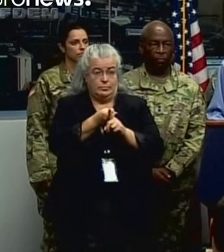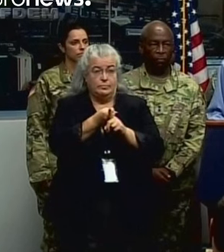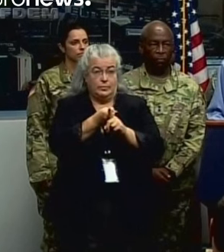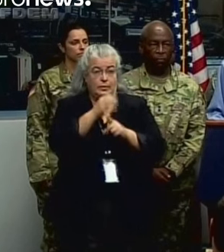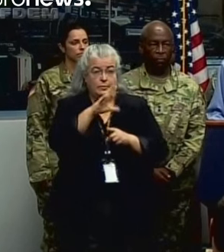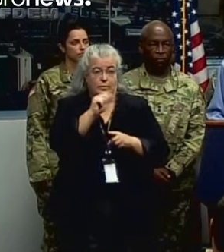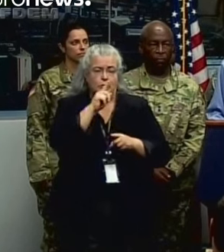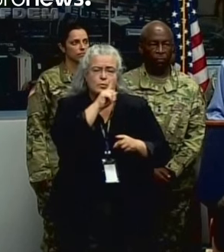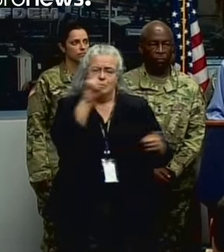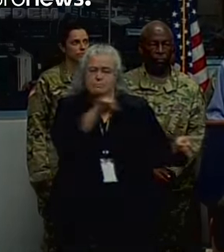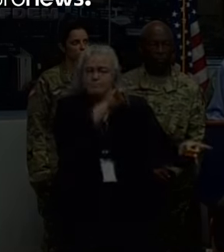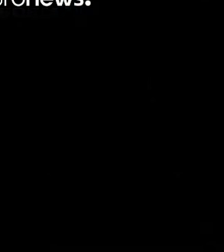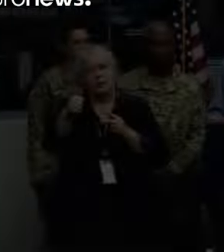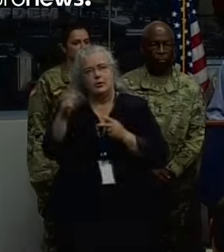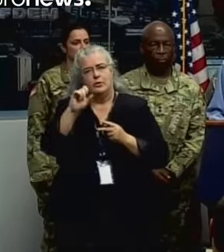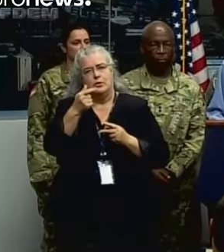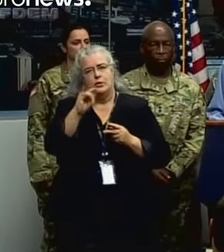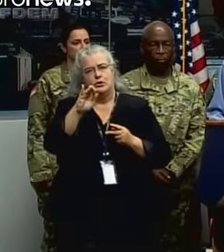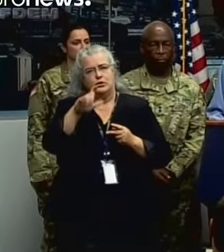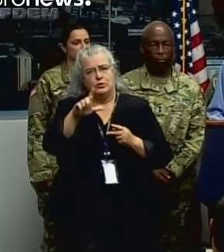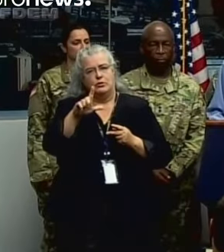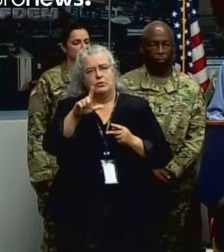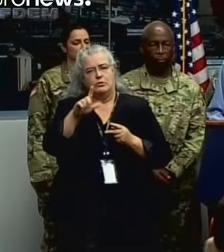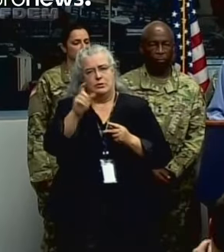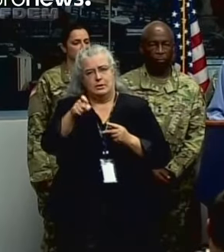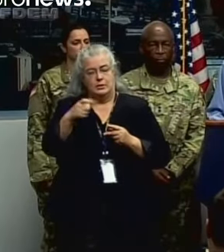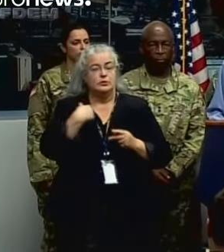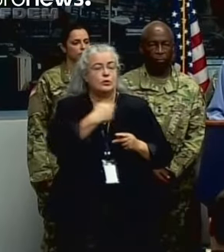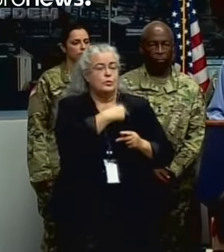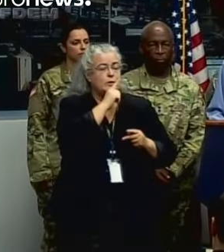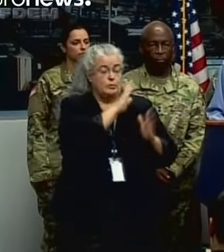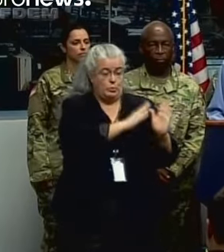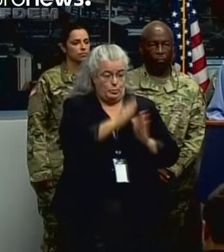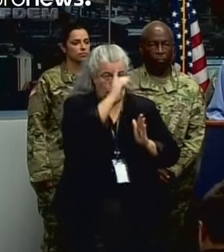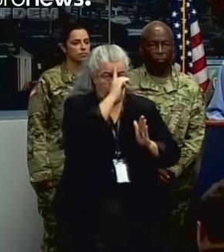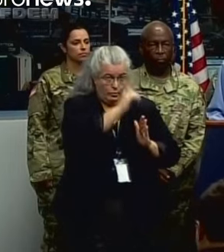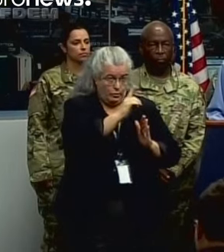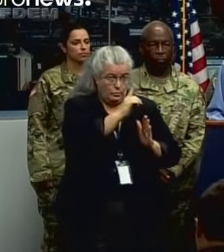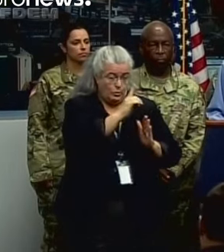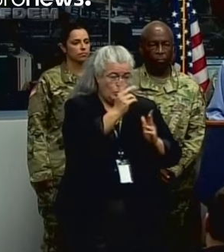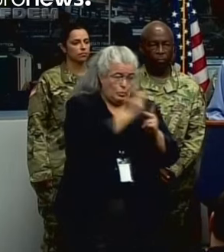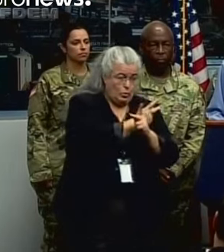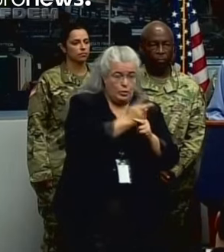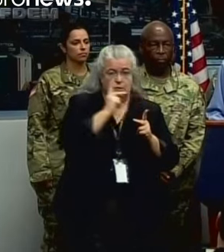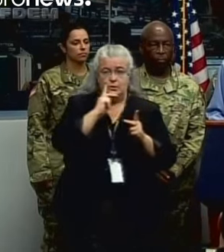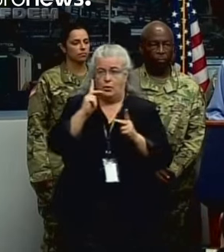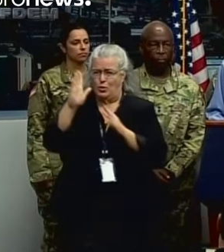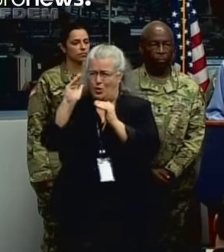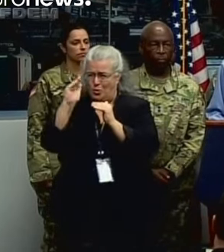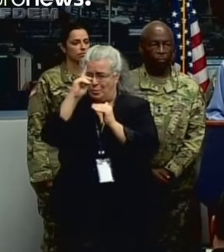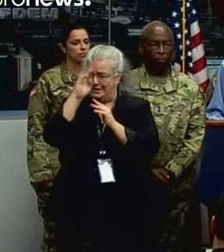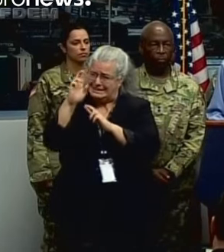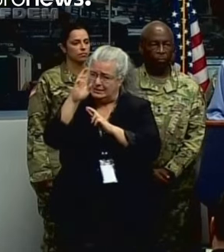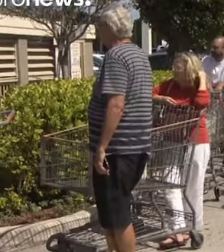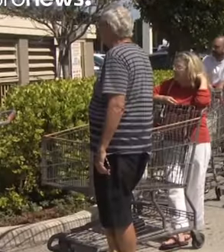destruction that we haven't seen in years. We are preparing for the worst, we are hoping for the best, and we're not taking